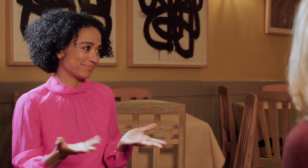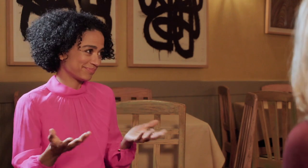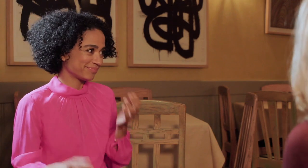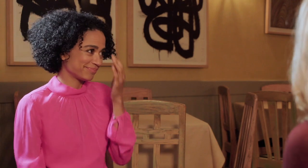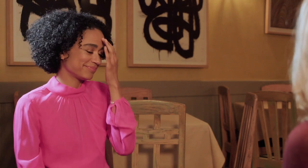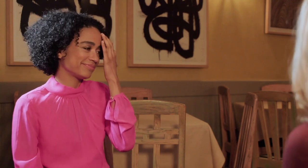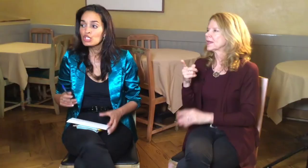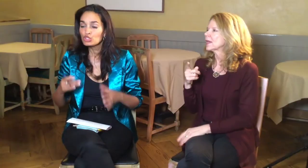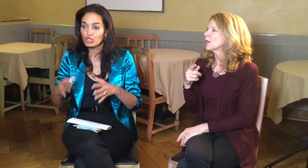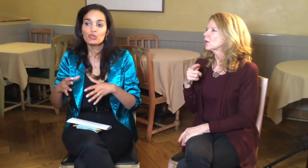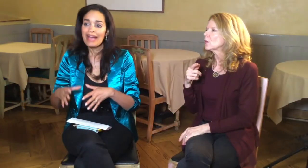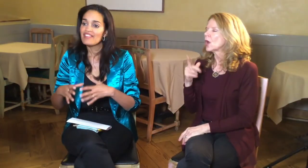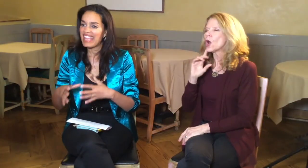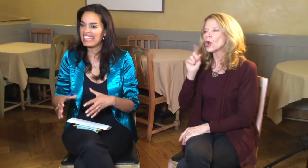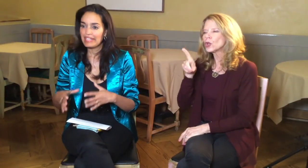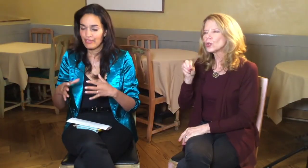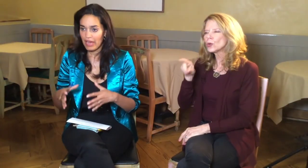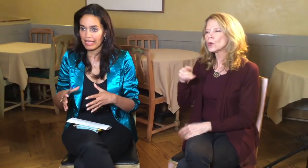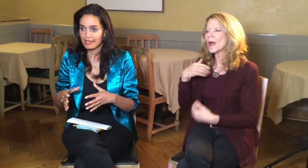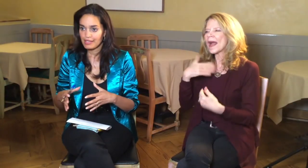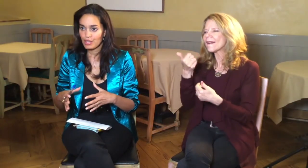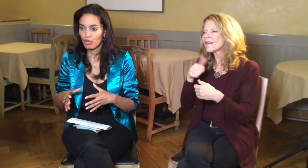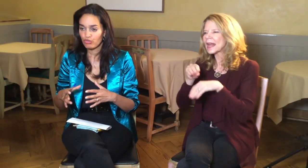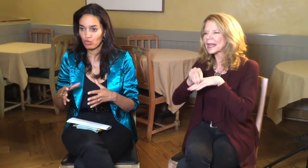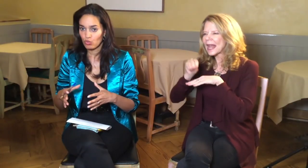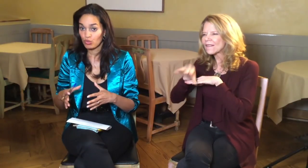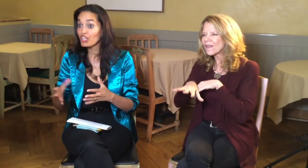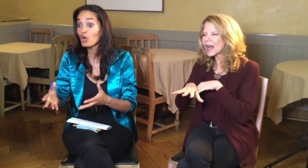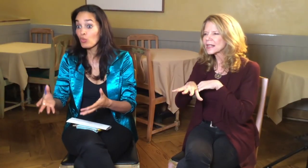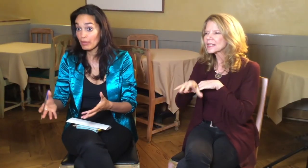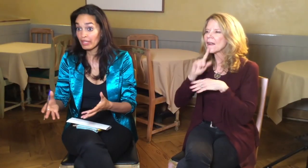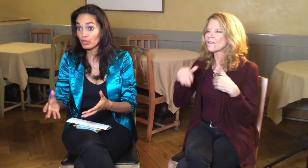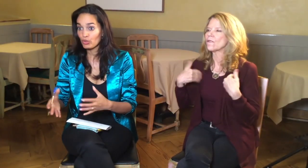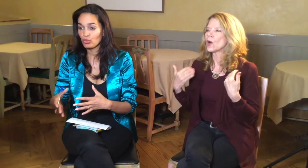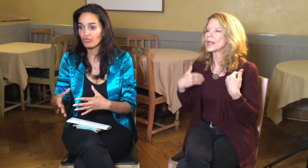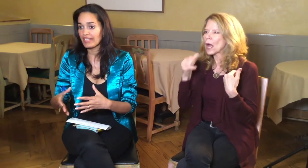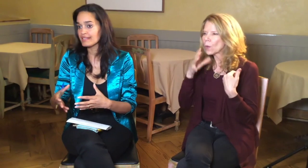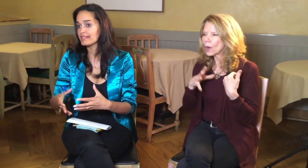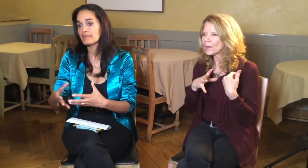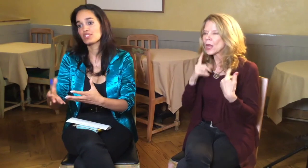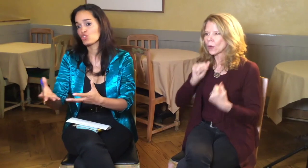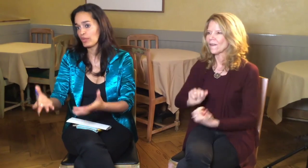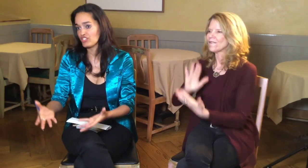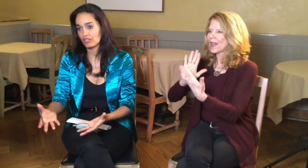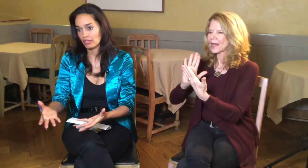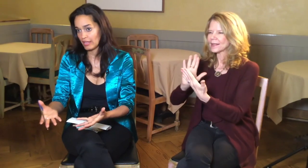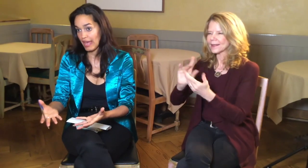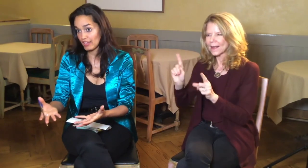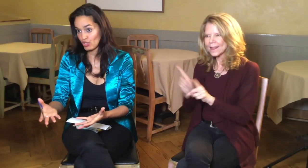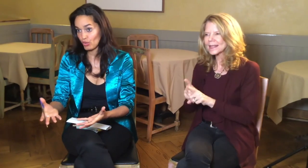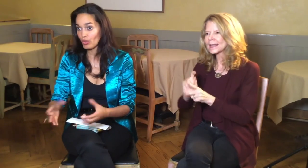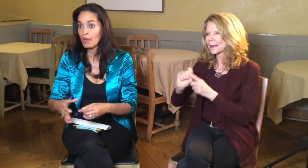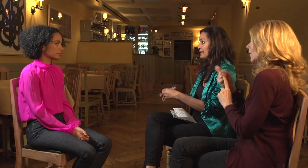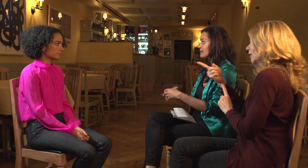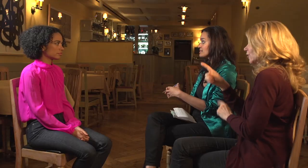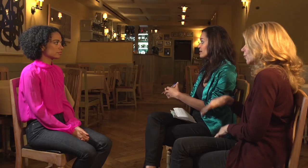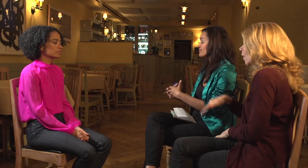storyteller. Do you have any advice for young women who face the same situation as you being a deaf